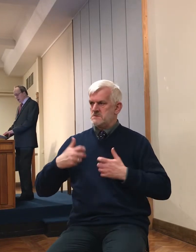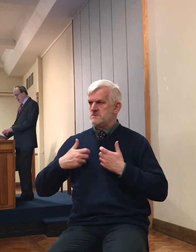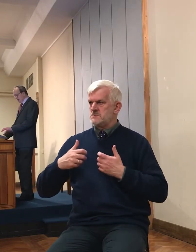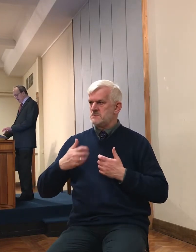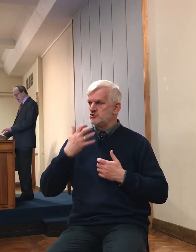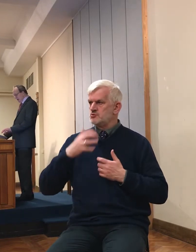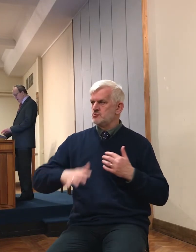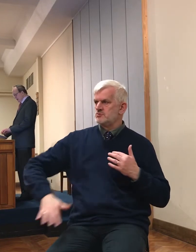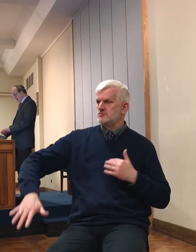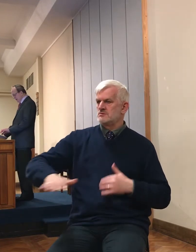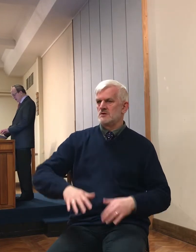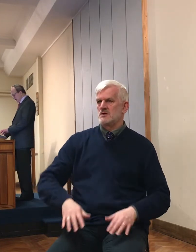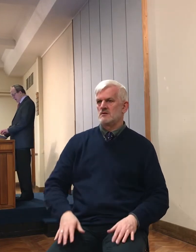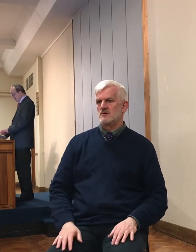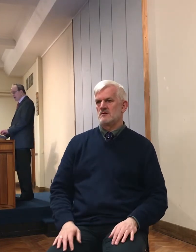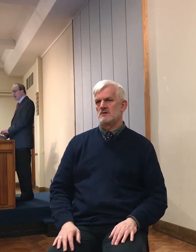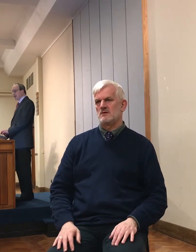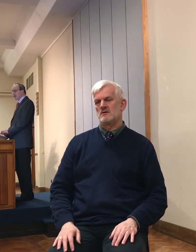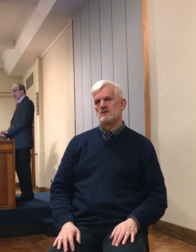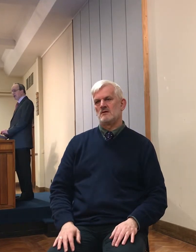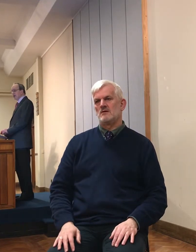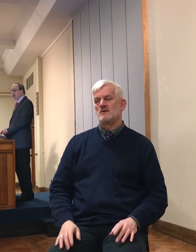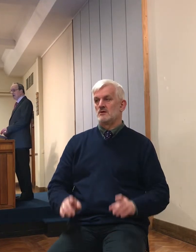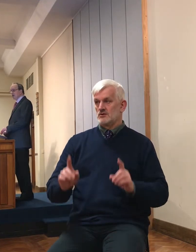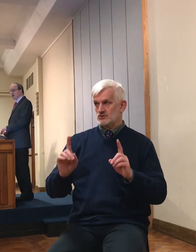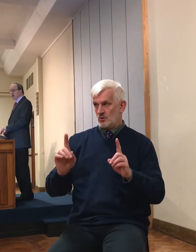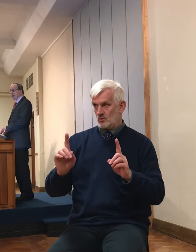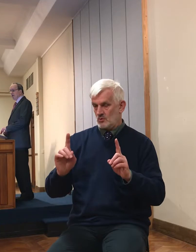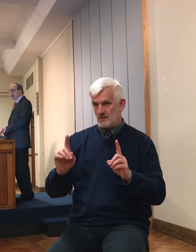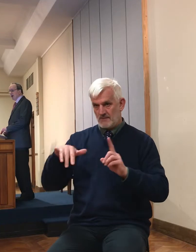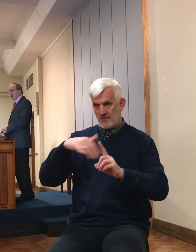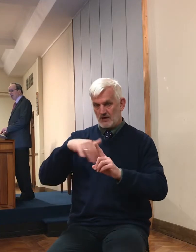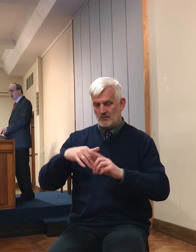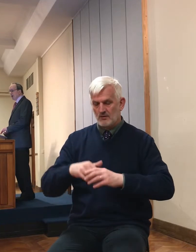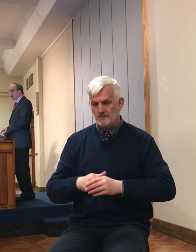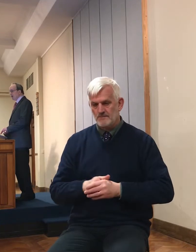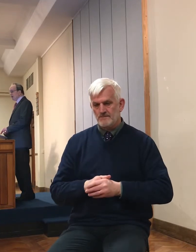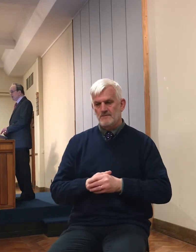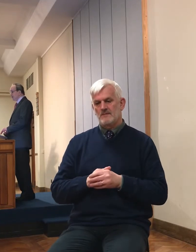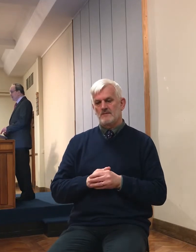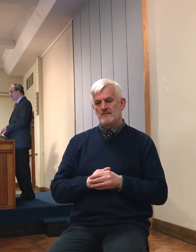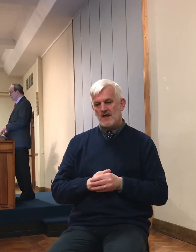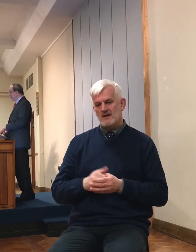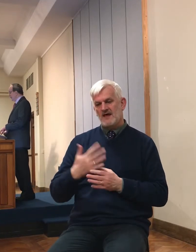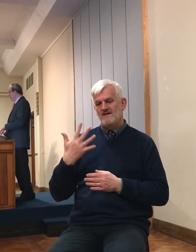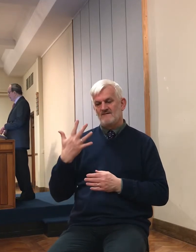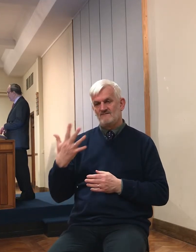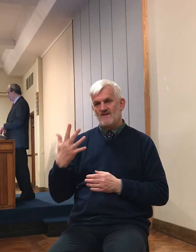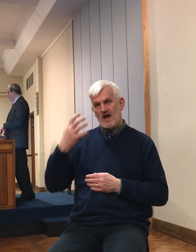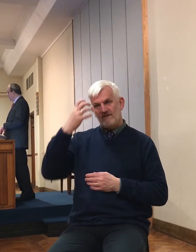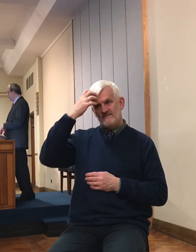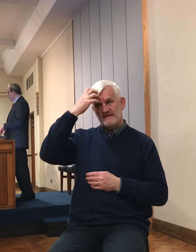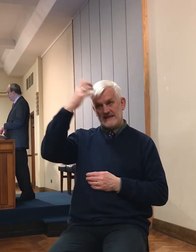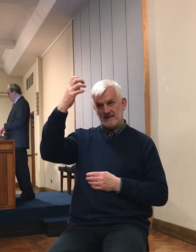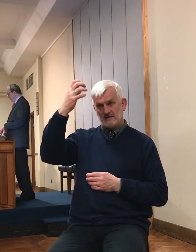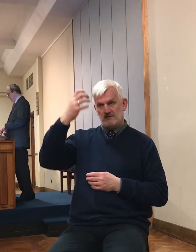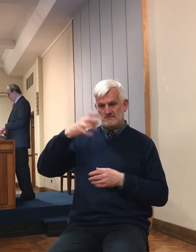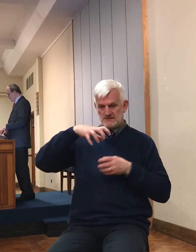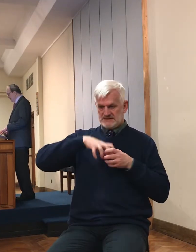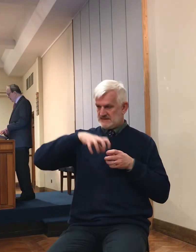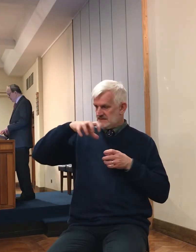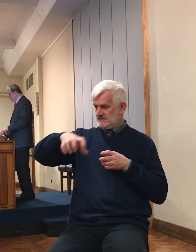that when the Amorite kings, the confederacy of five large city-states,